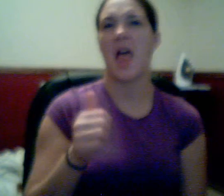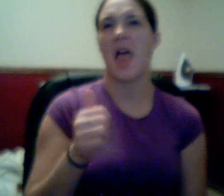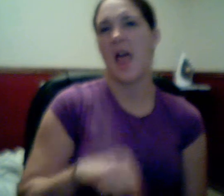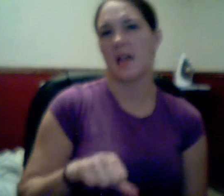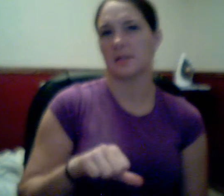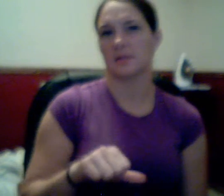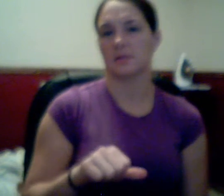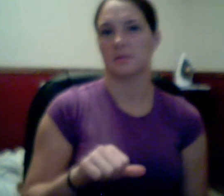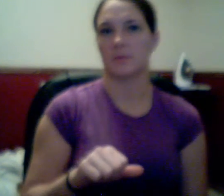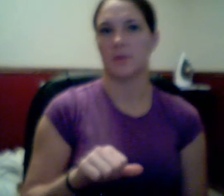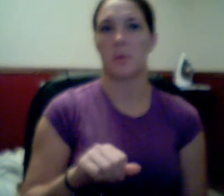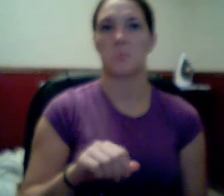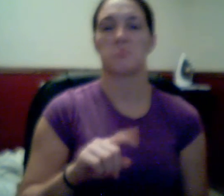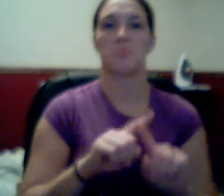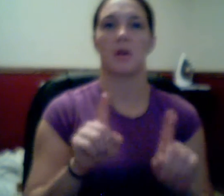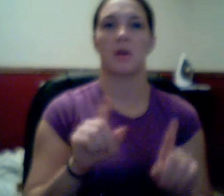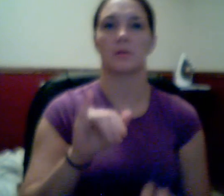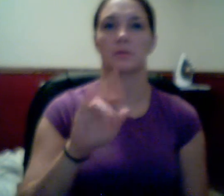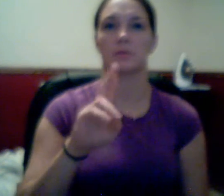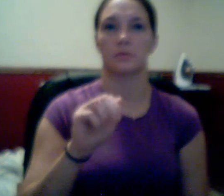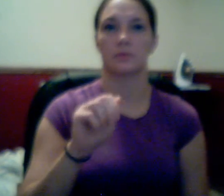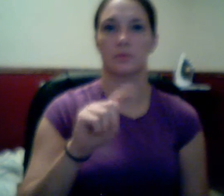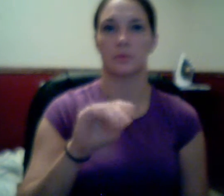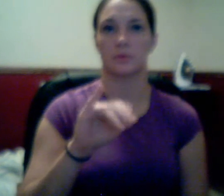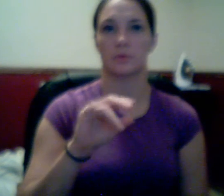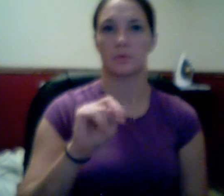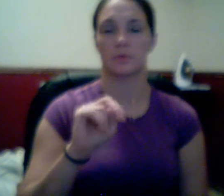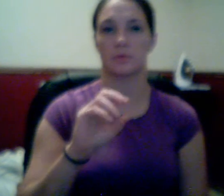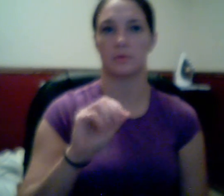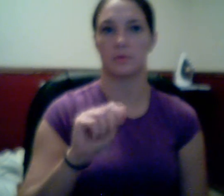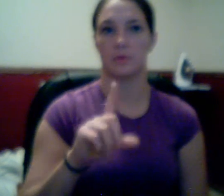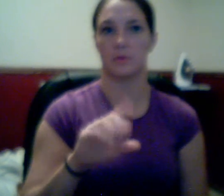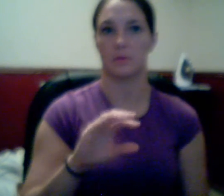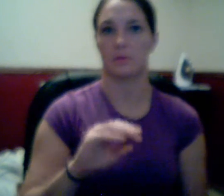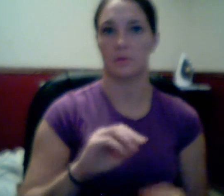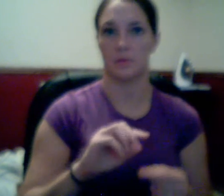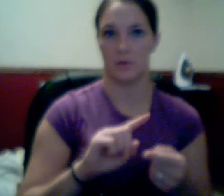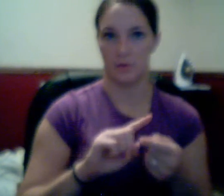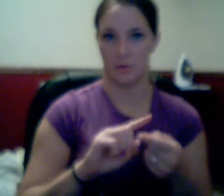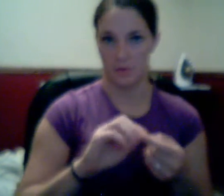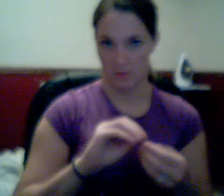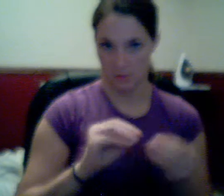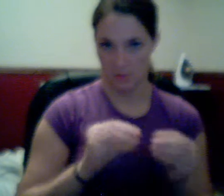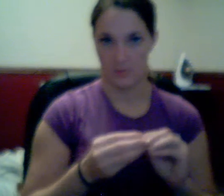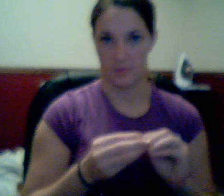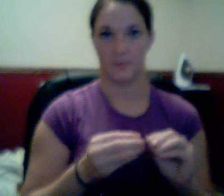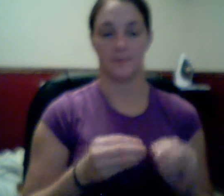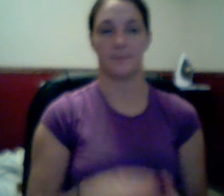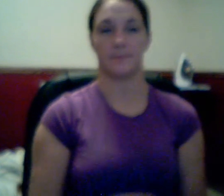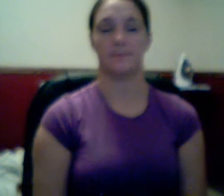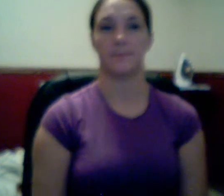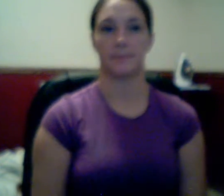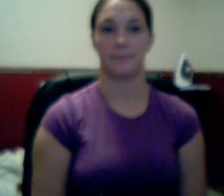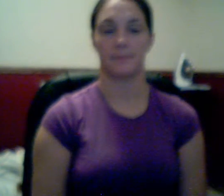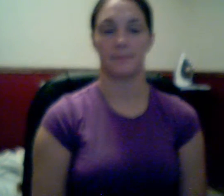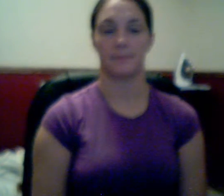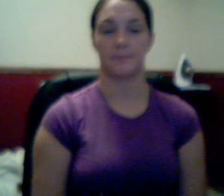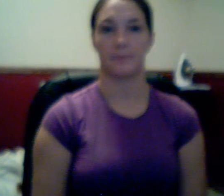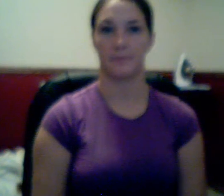of a rational number. And that's fine to do that. And I actually mentioned that in my notes. You have different symbols of q with a little bar